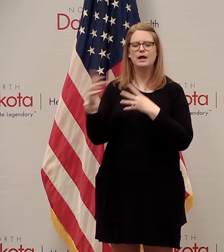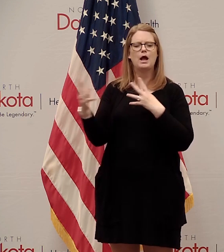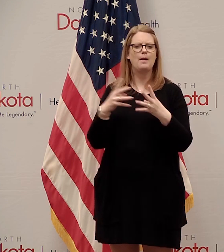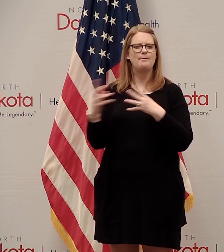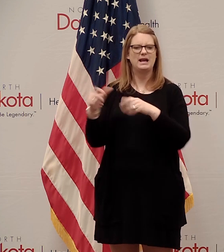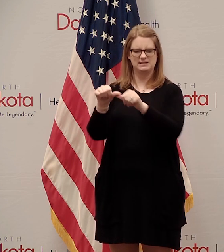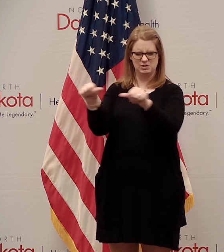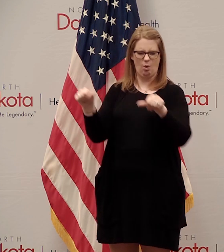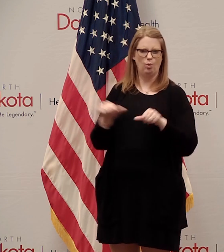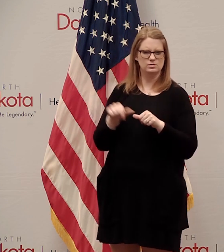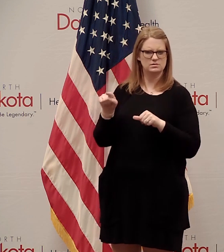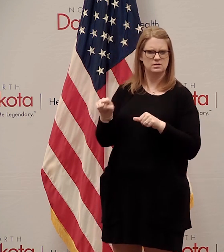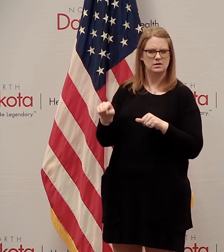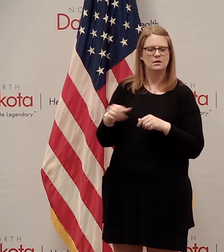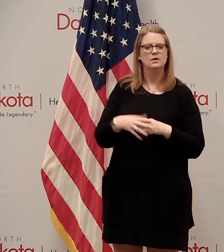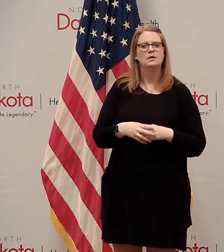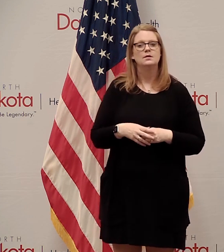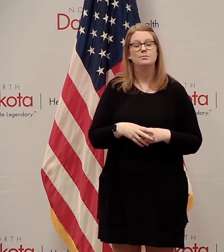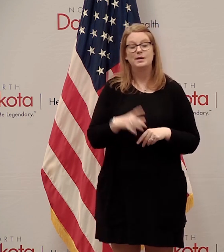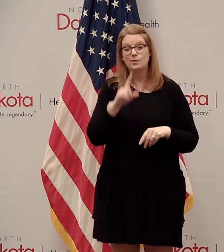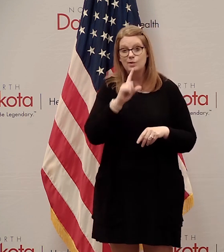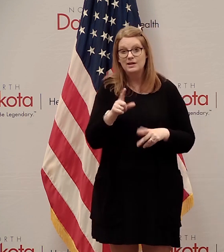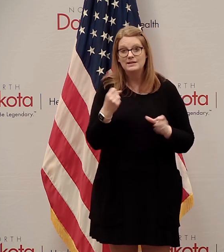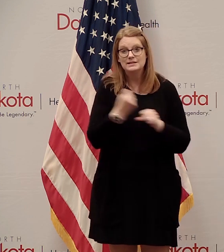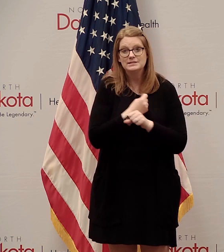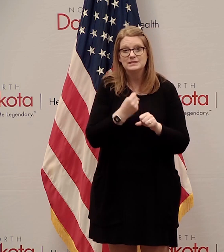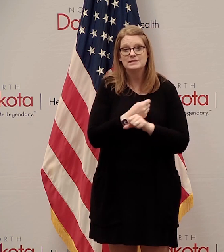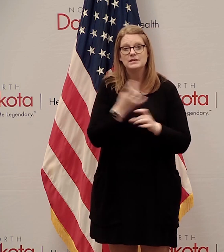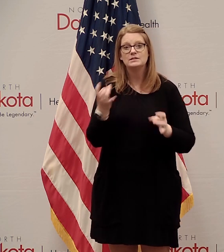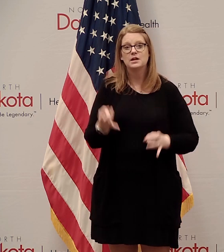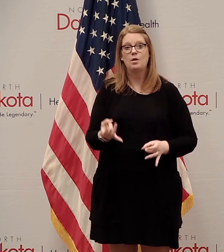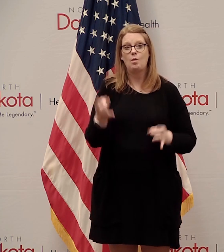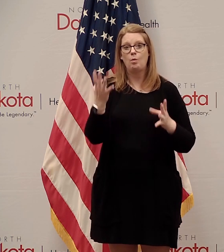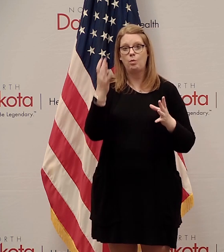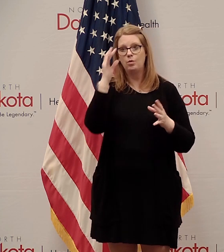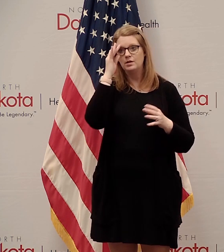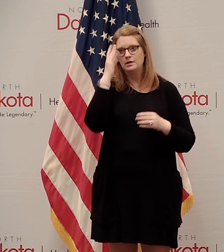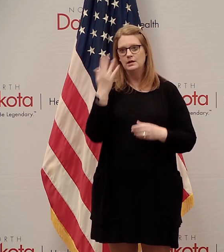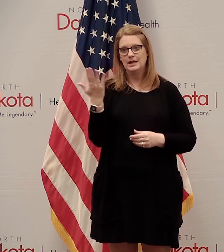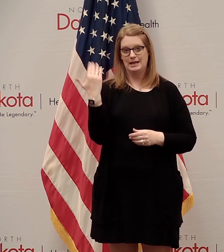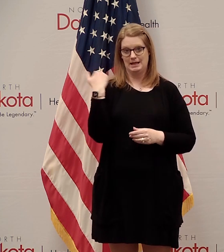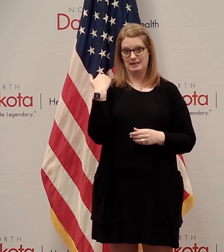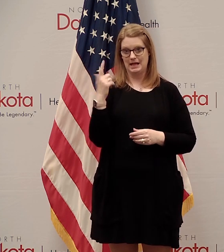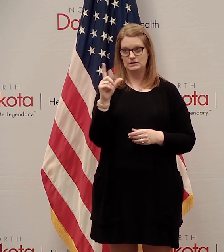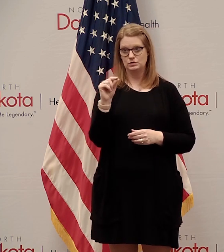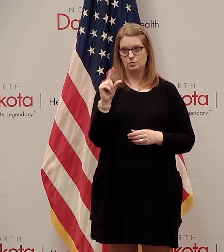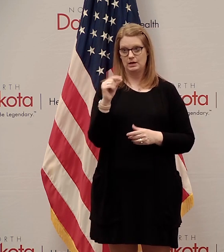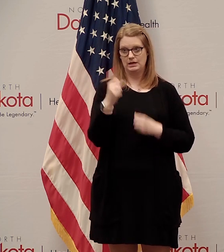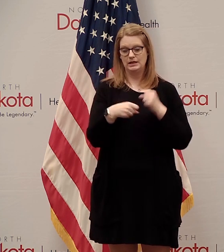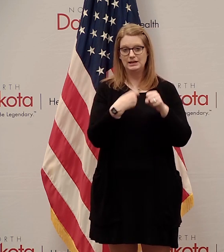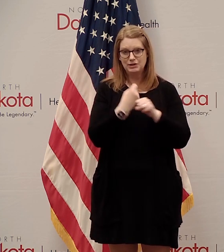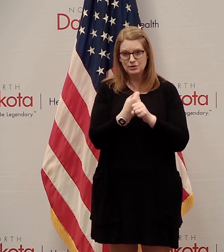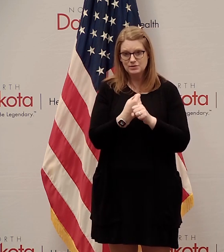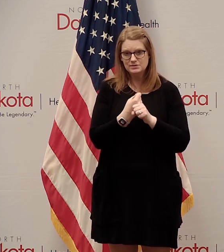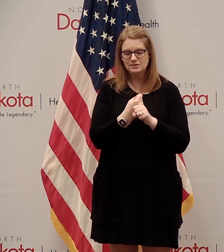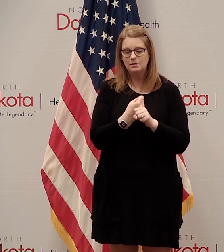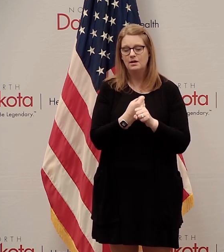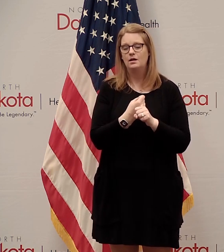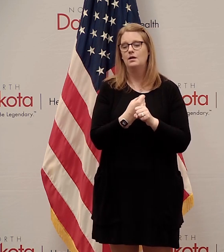statistic which is shattering is that over the course of the last 20 years, we've lost more